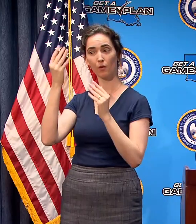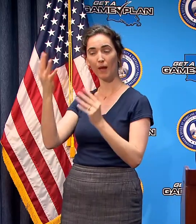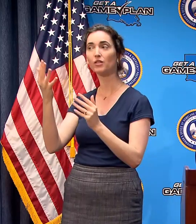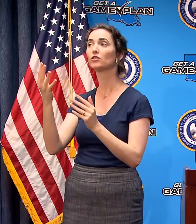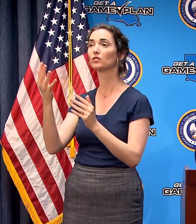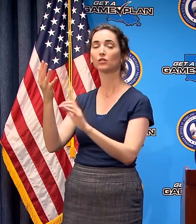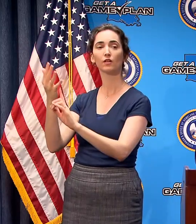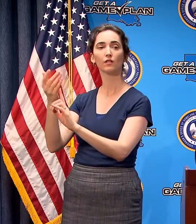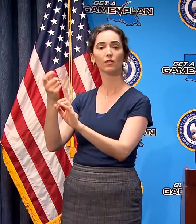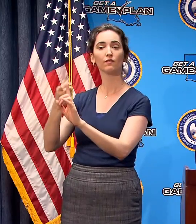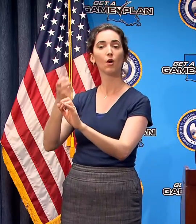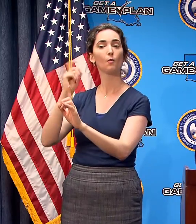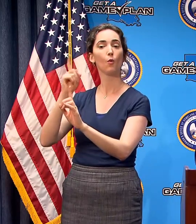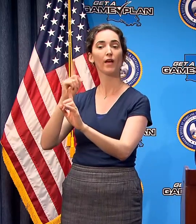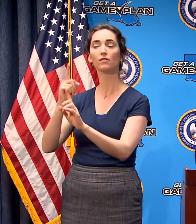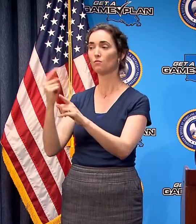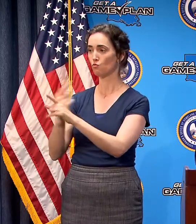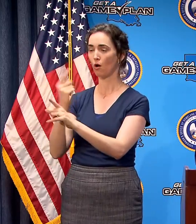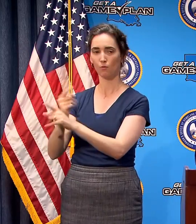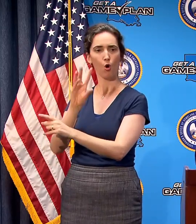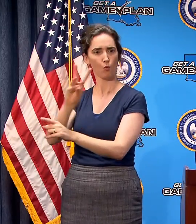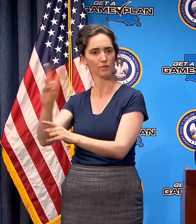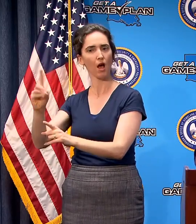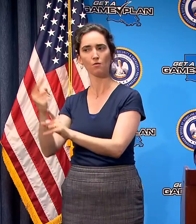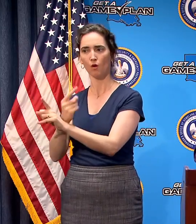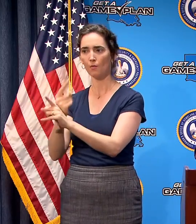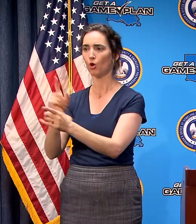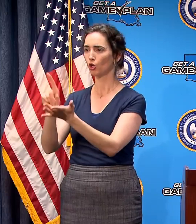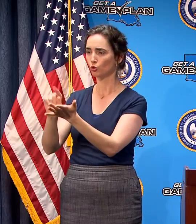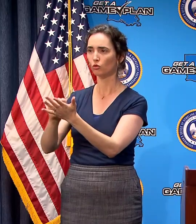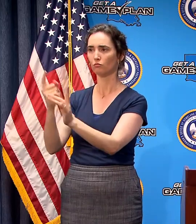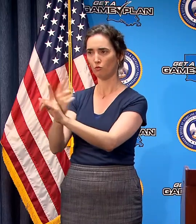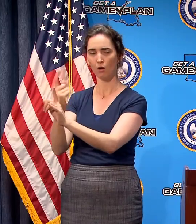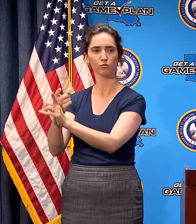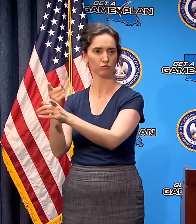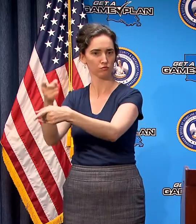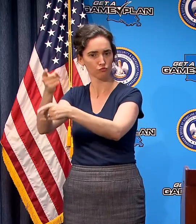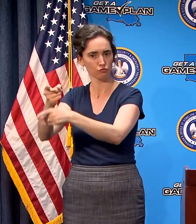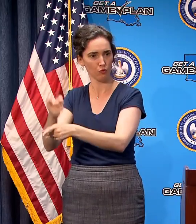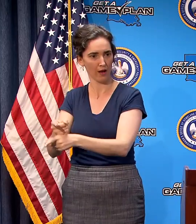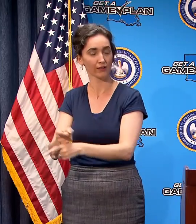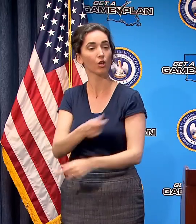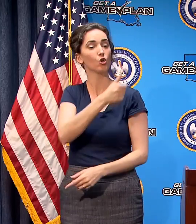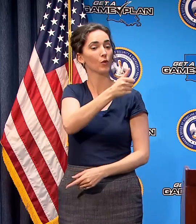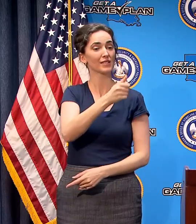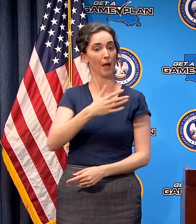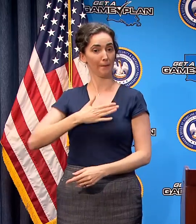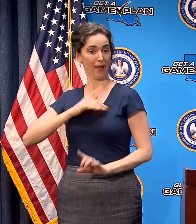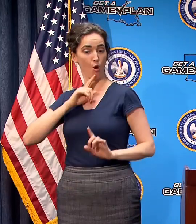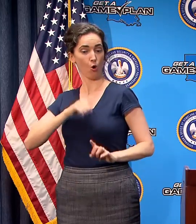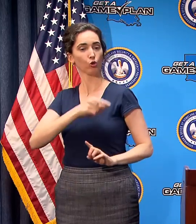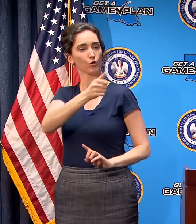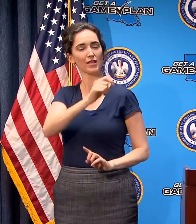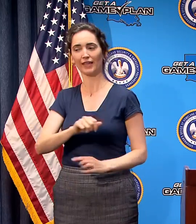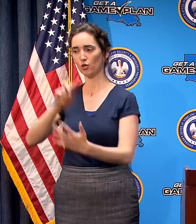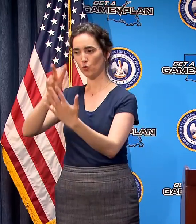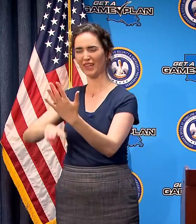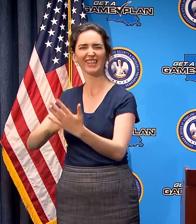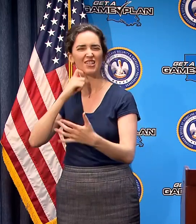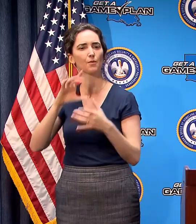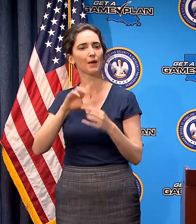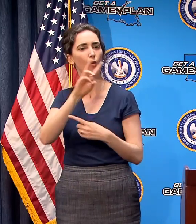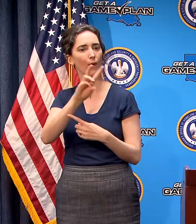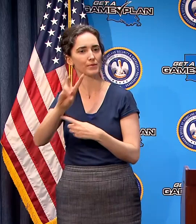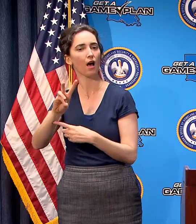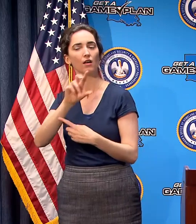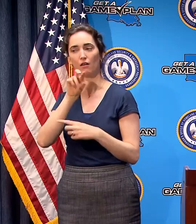best they can from legitimate sources you can look at this order for yourself go to the website that I mentioned